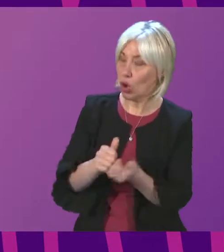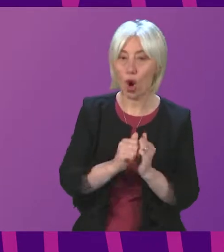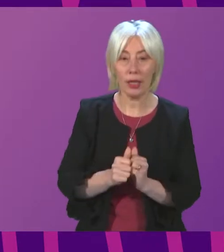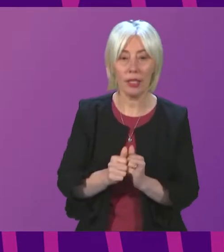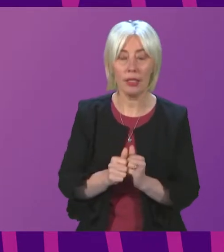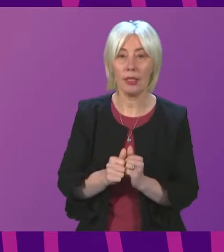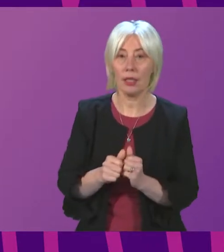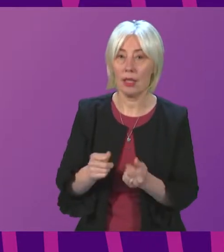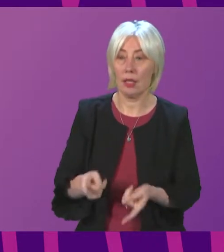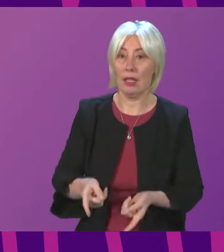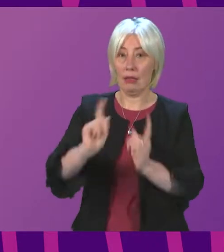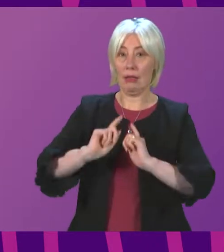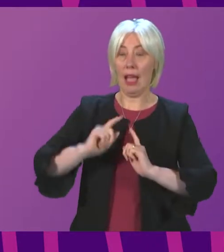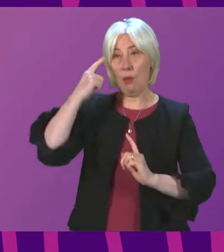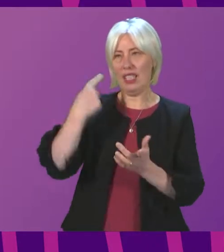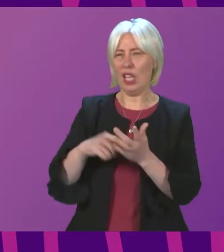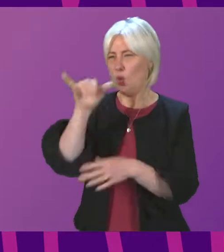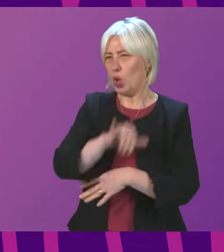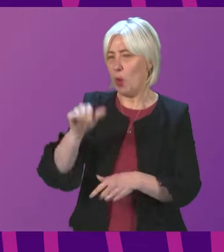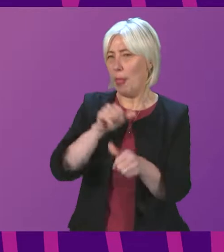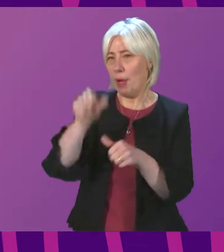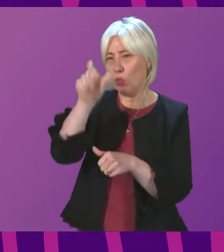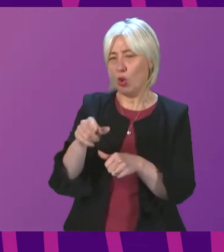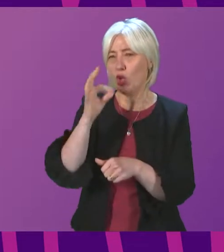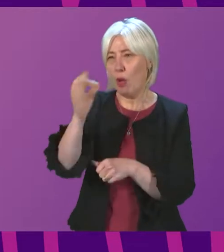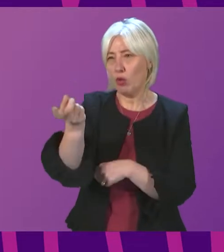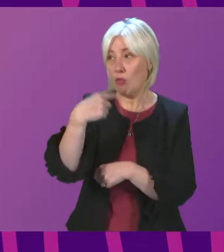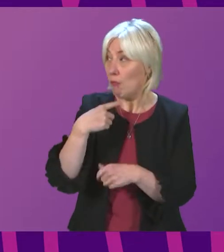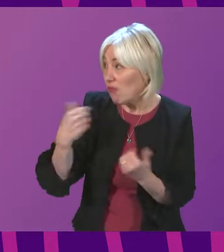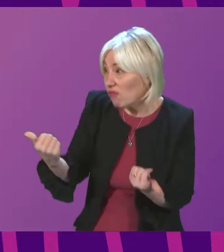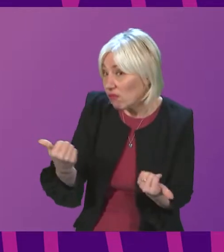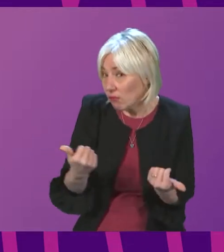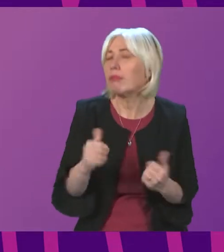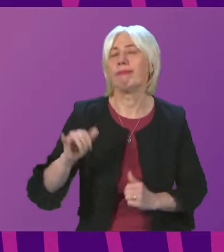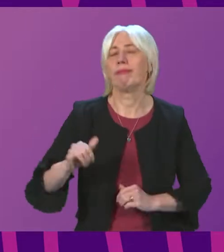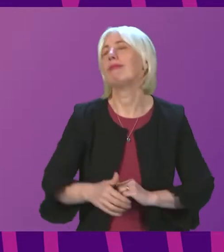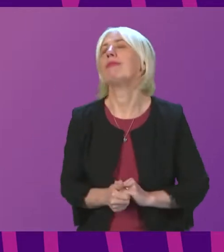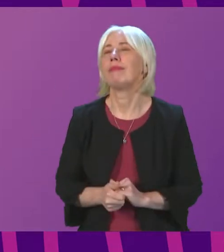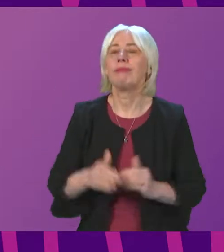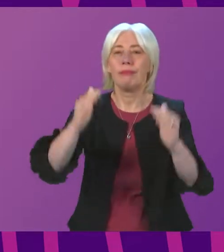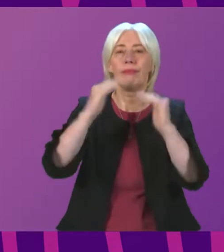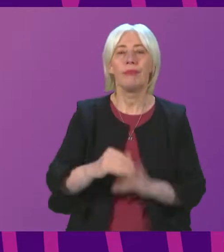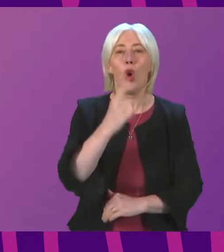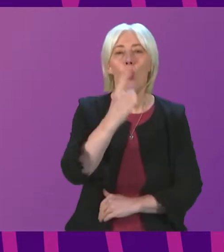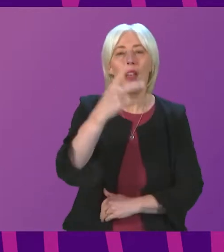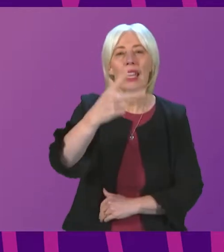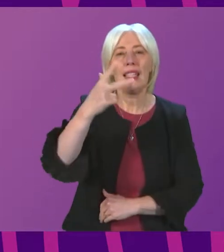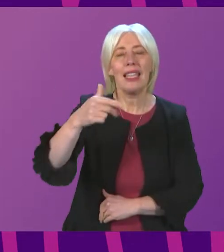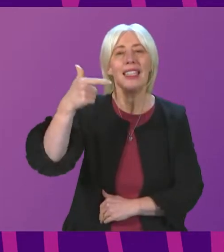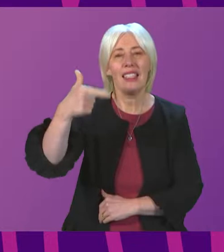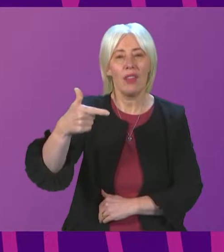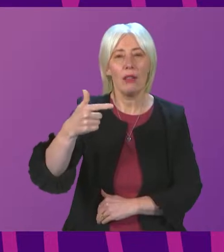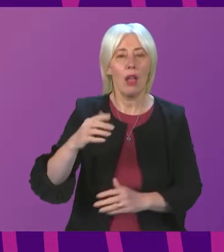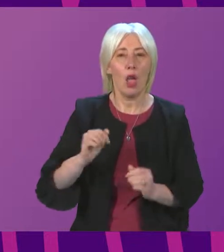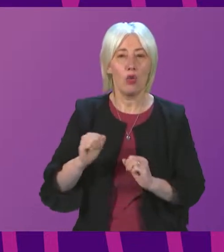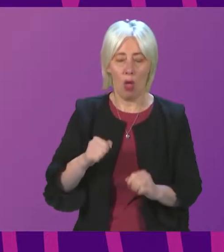determining who that is again to me then we will proceed on that basis yeah uh petition number 1887 create an unborn victims